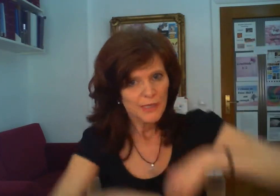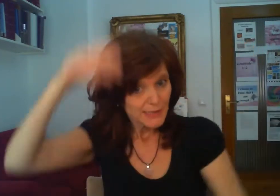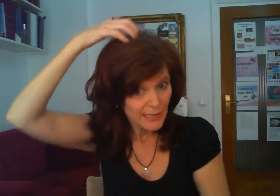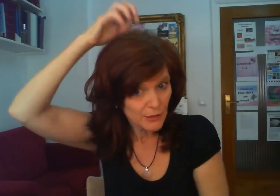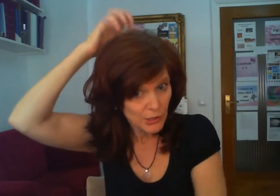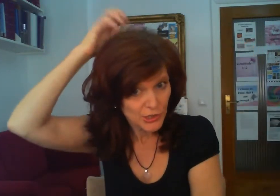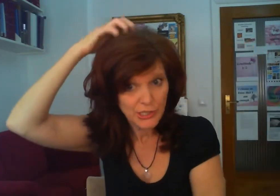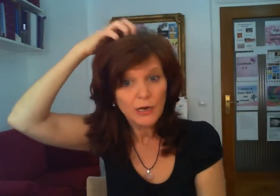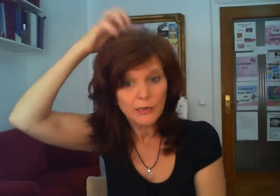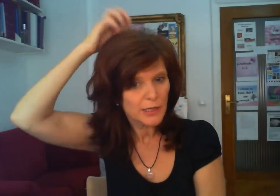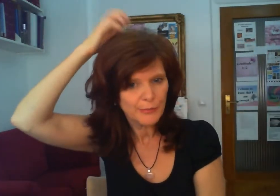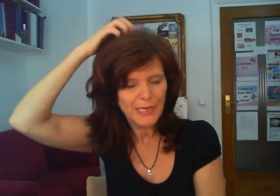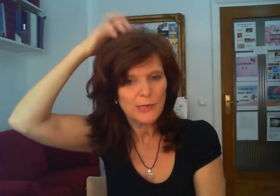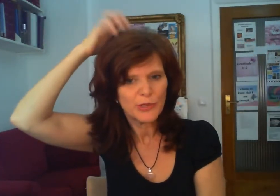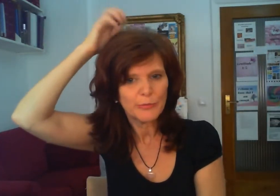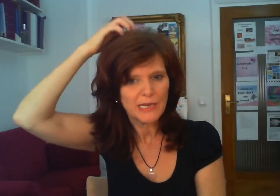technology can't compete with me